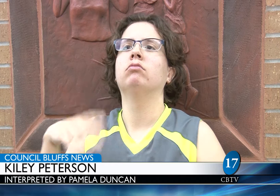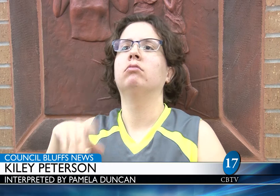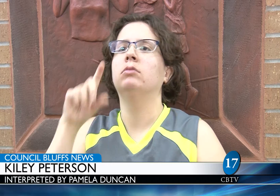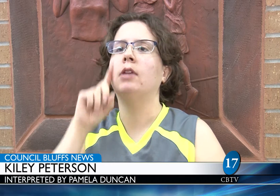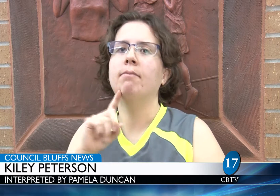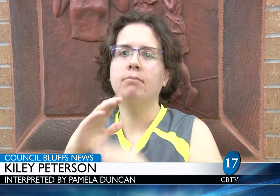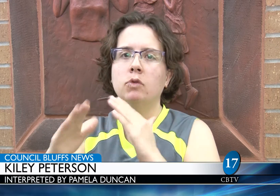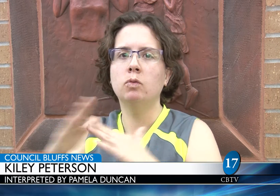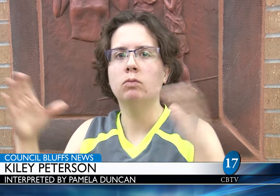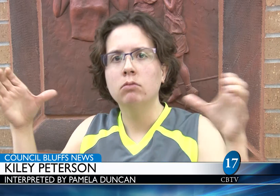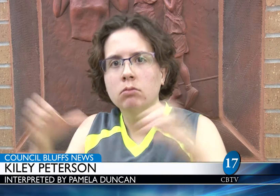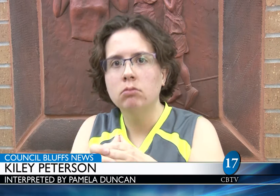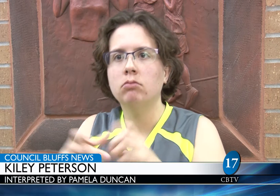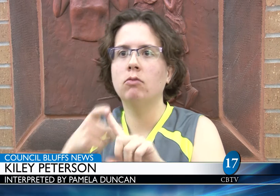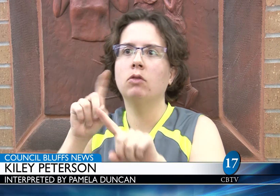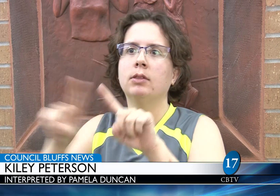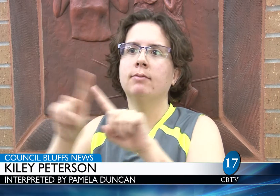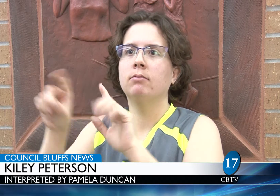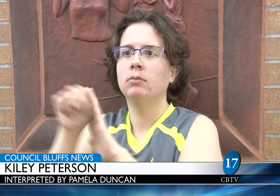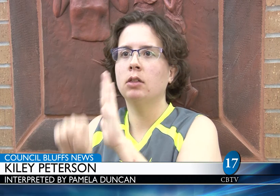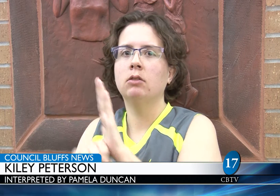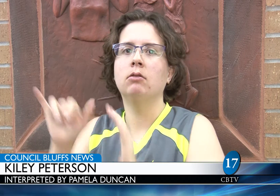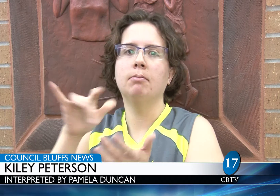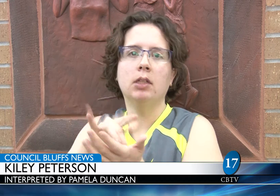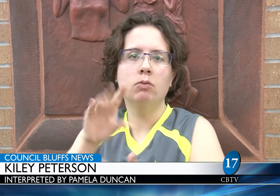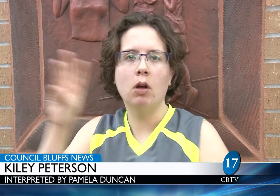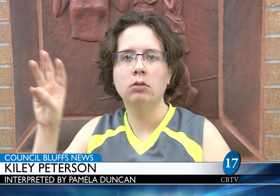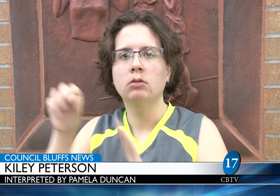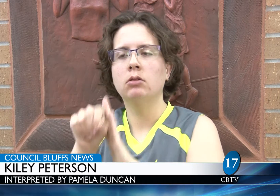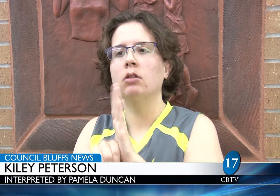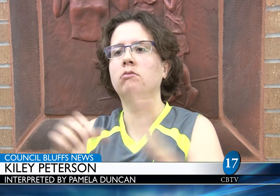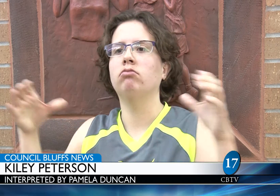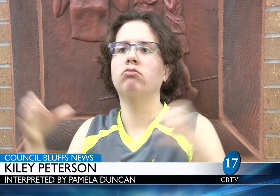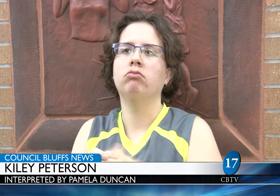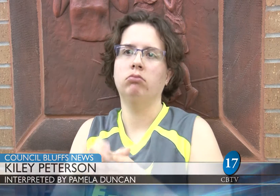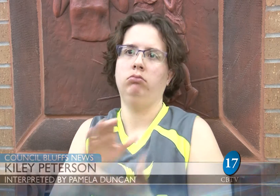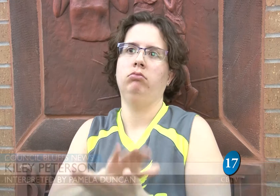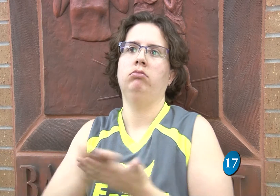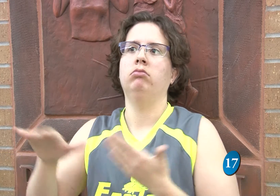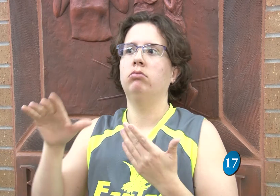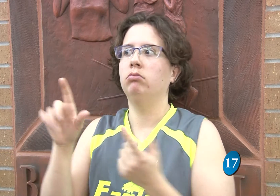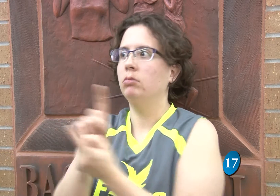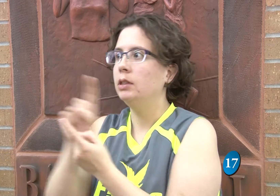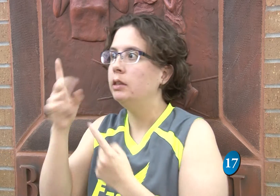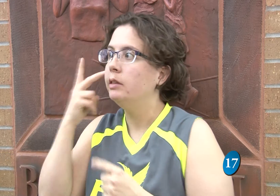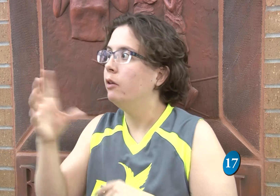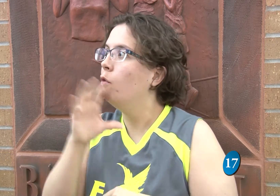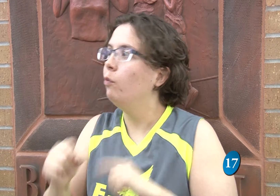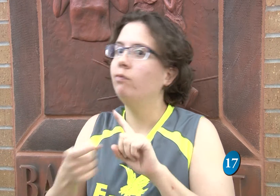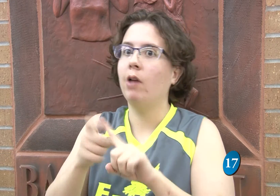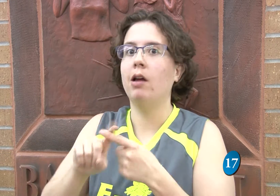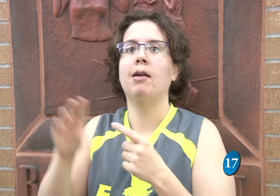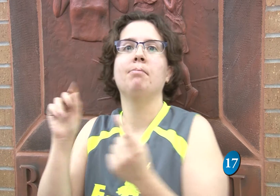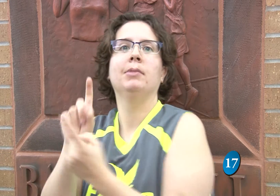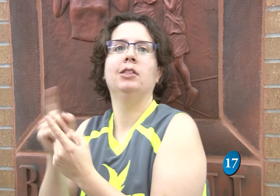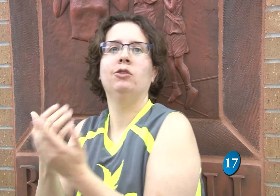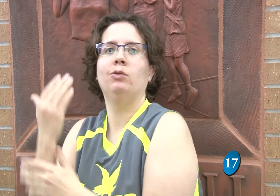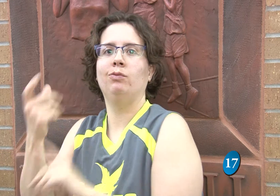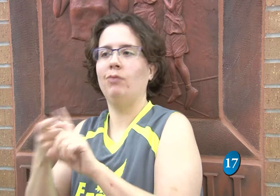The socialization opportunities that we get when we have Deaf communities from other states get together from the Midwest is really nice. We